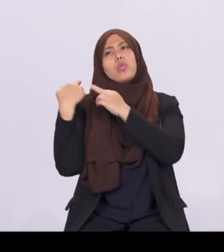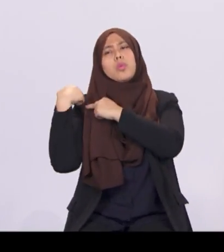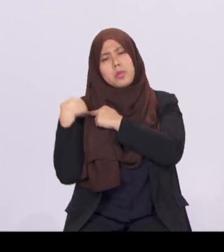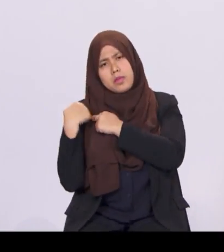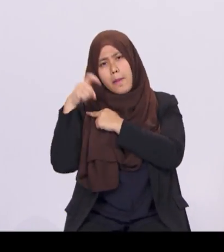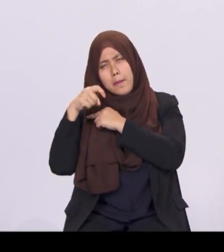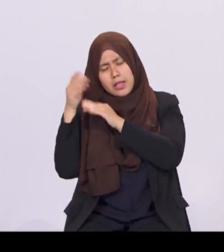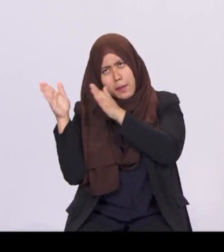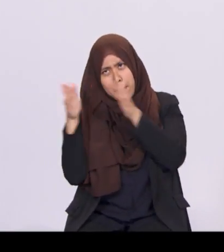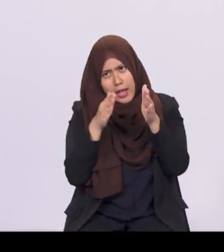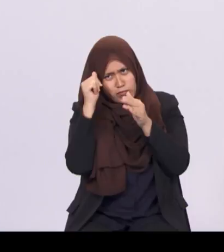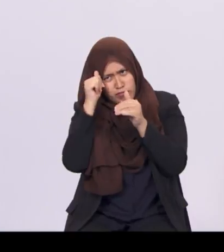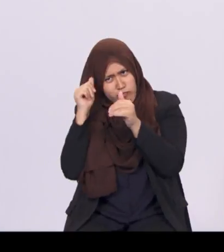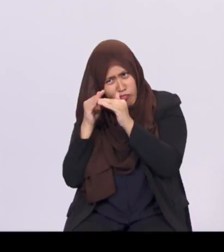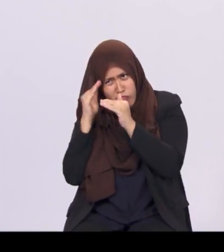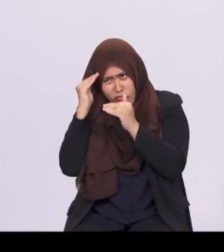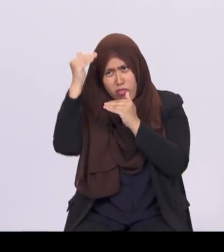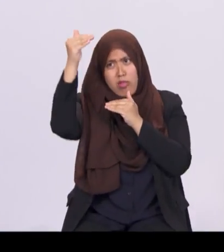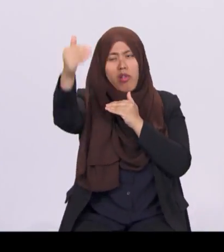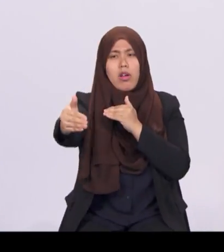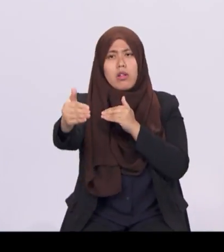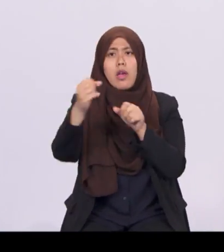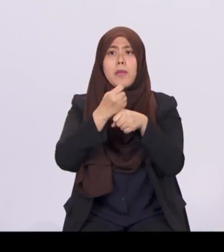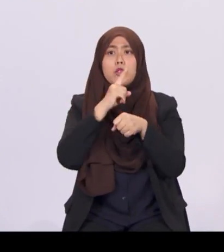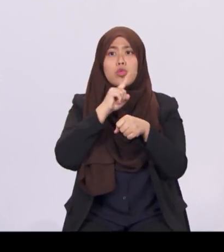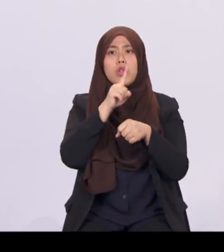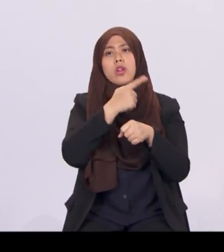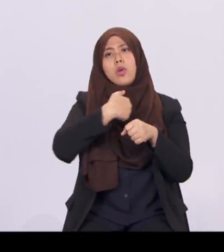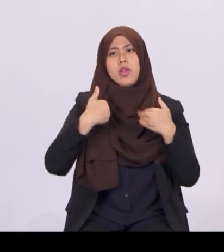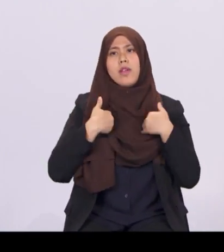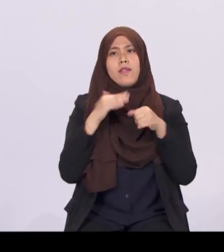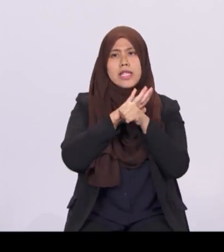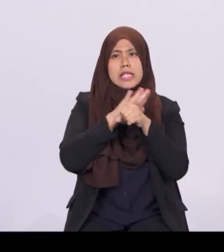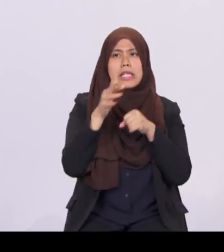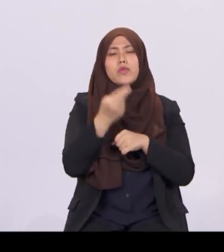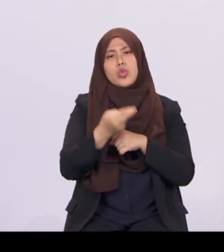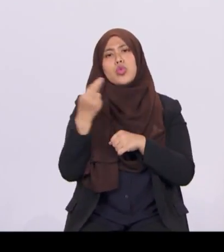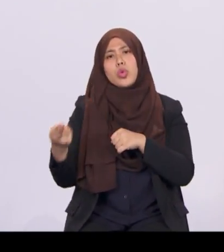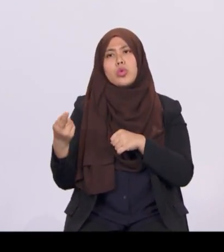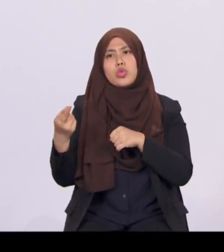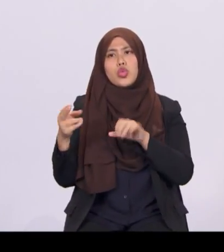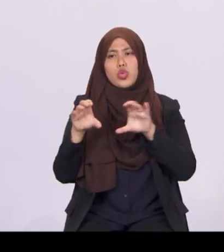ahead and ensure that we have enough resources to do all that we need to do.